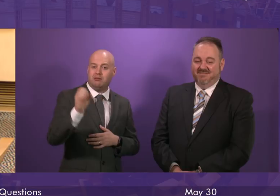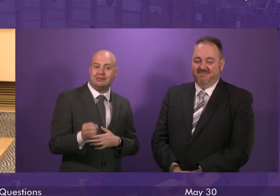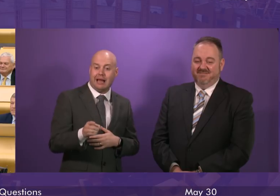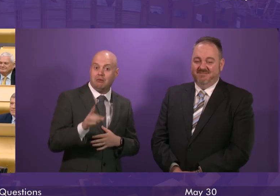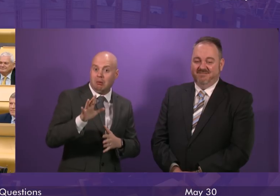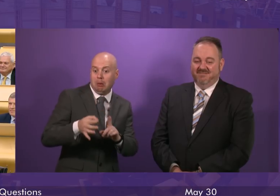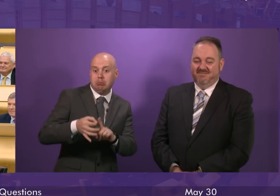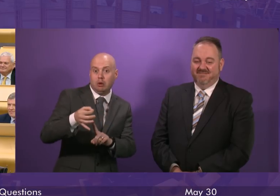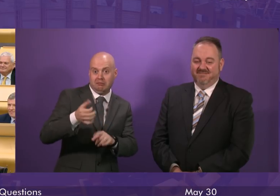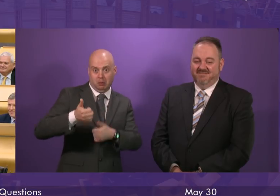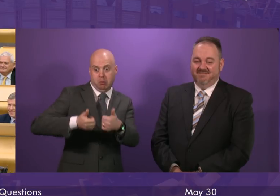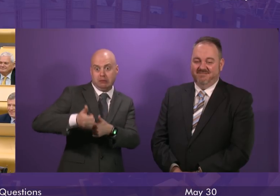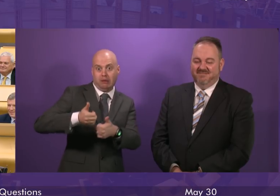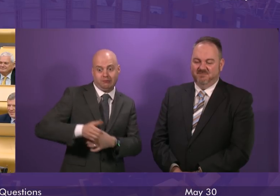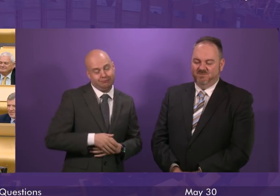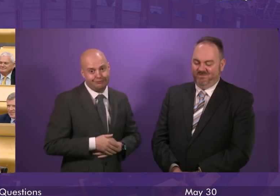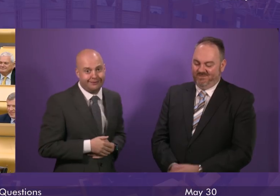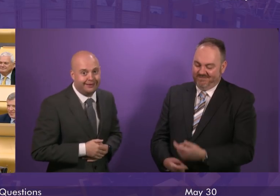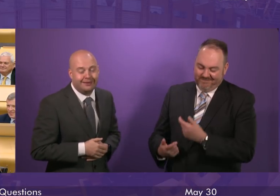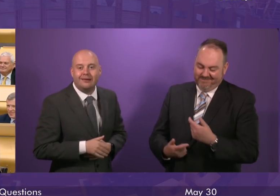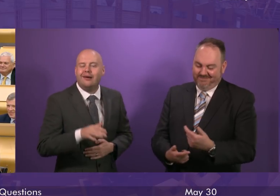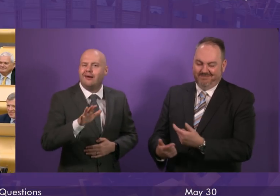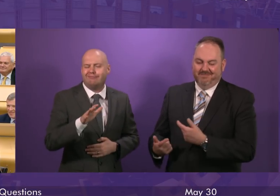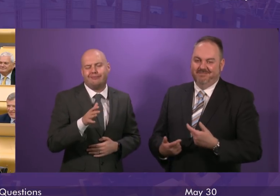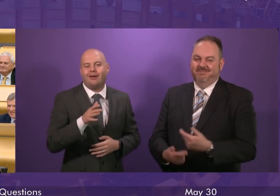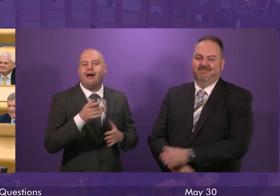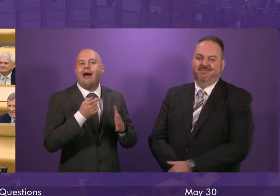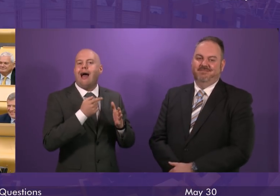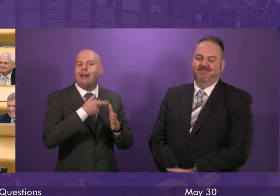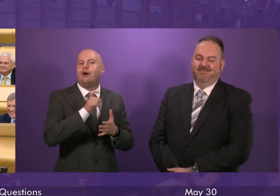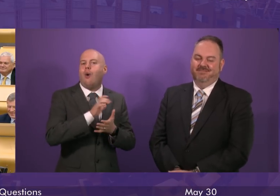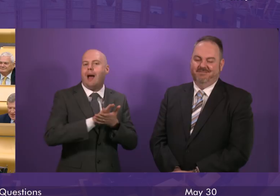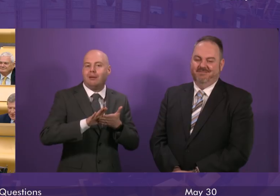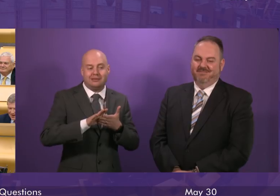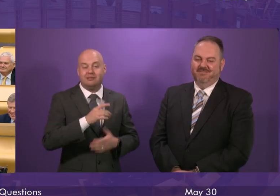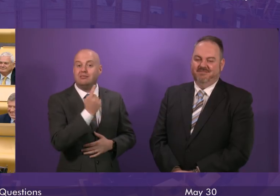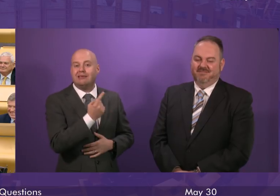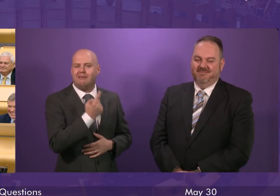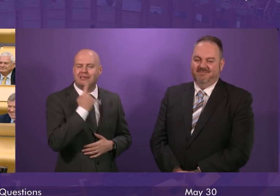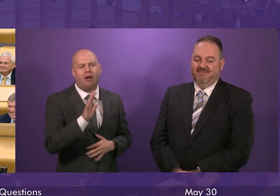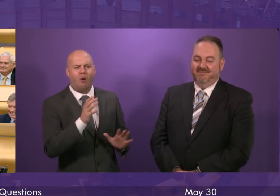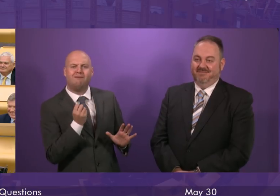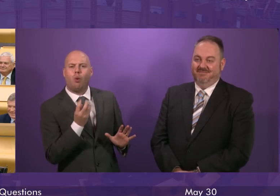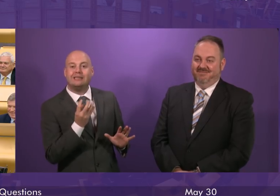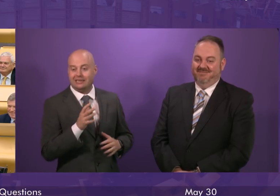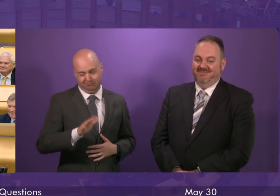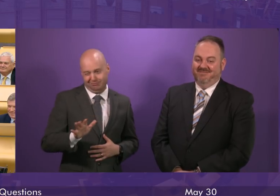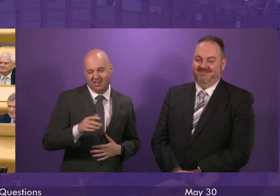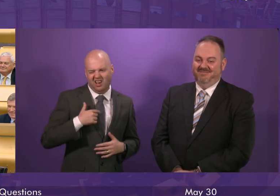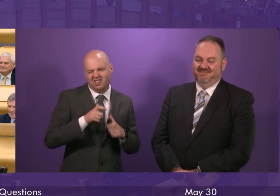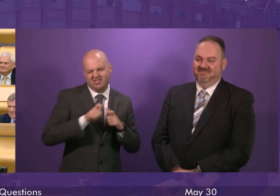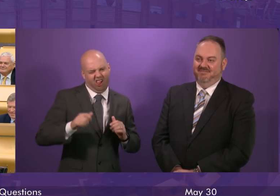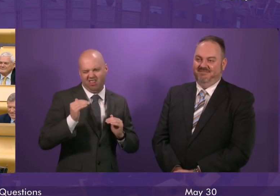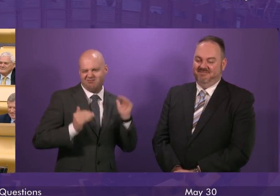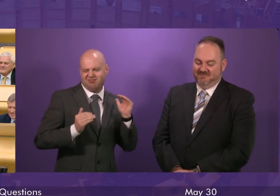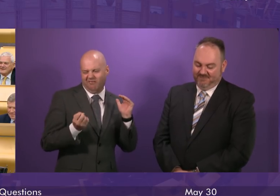improvement so well done to them for that. Alec Coe Hamilton is pointing out it was 14. I still don't want to end up there if you don't